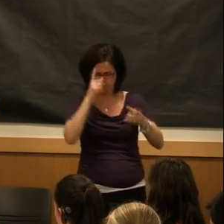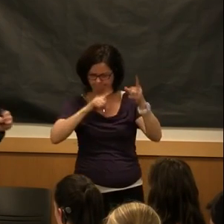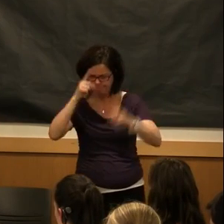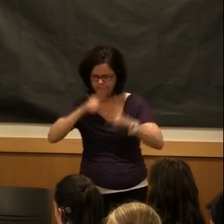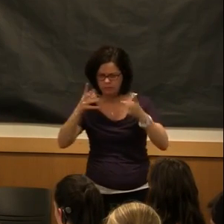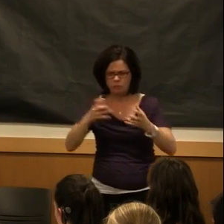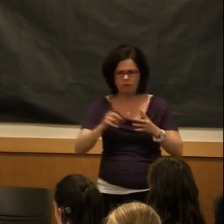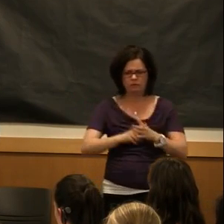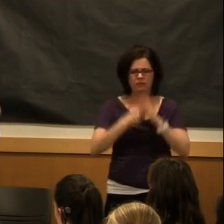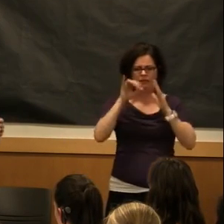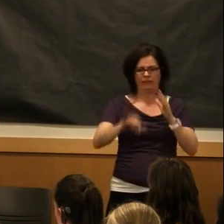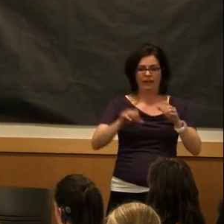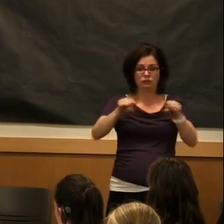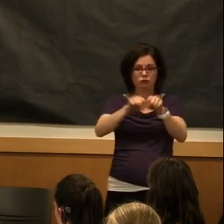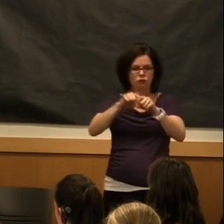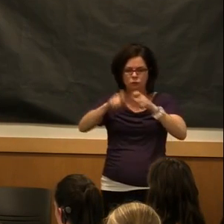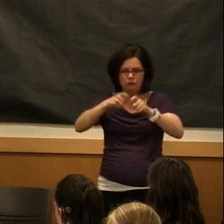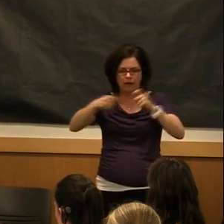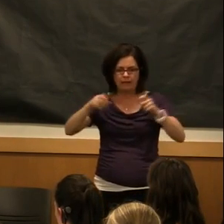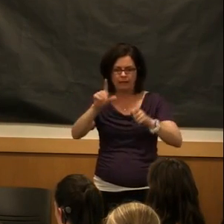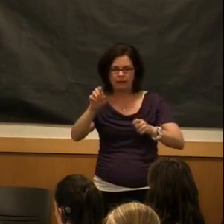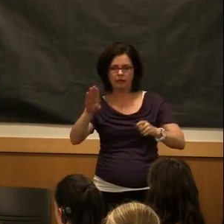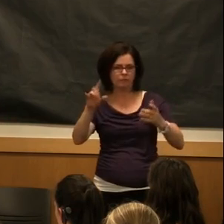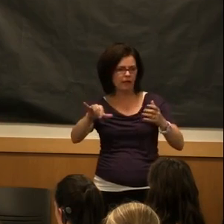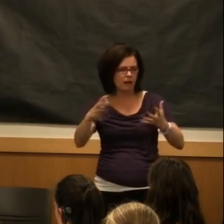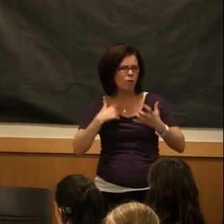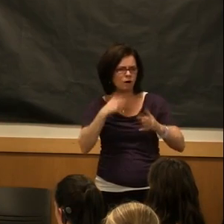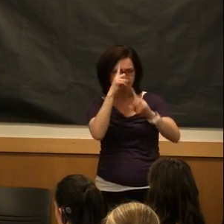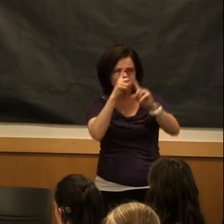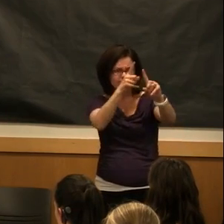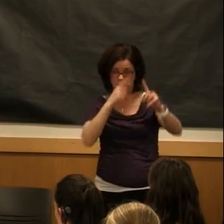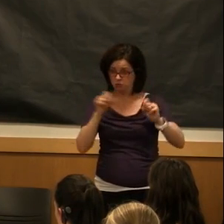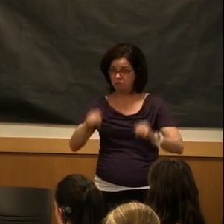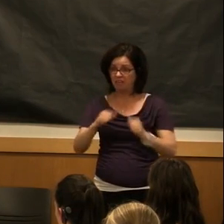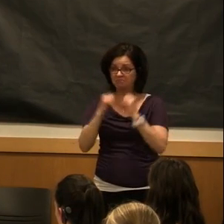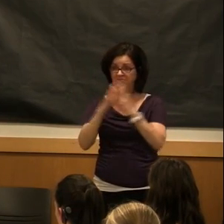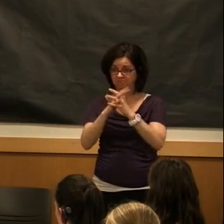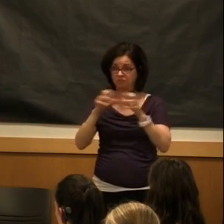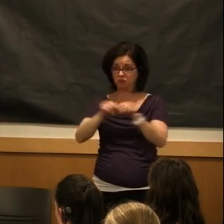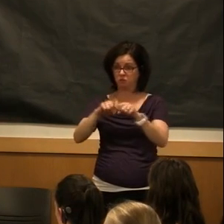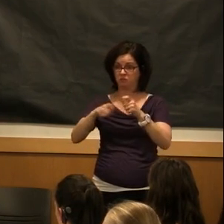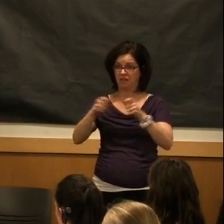to start that show, tieing club that you've always dreamed about, you're more than welcome to do that.